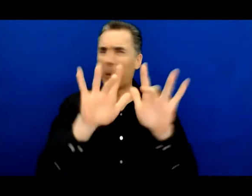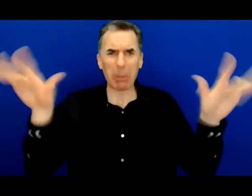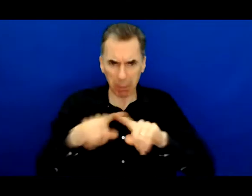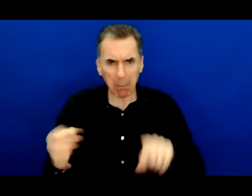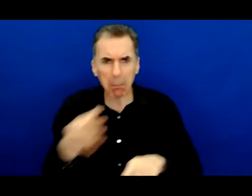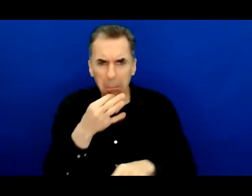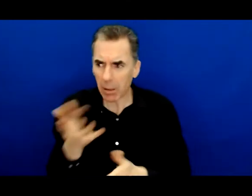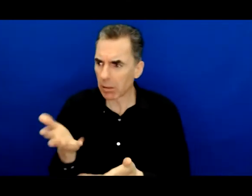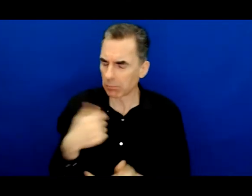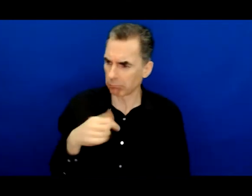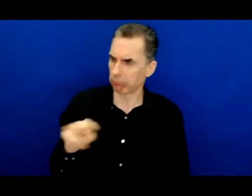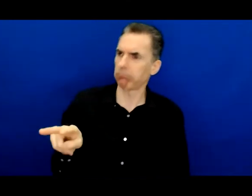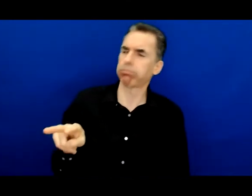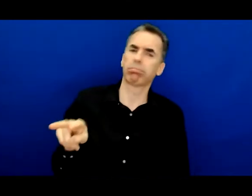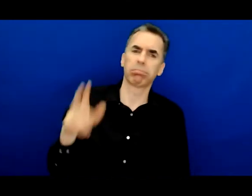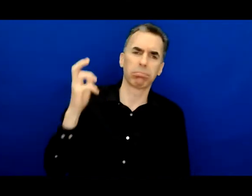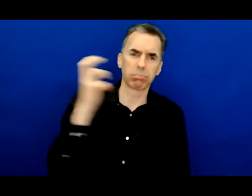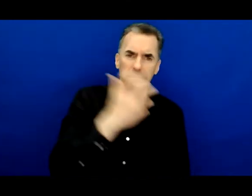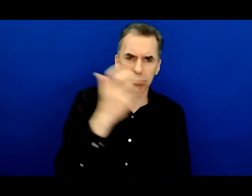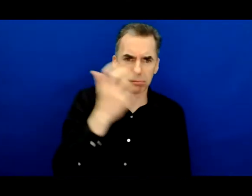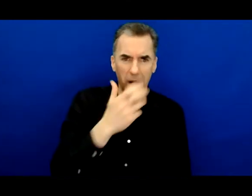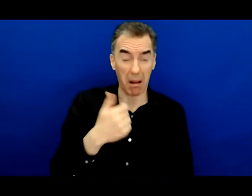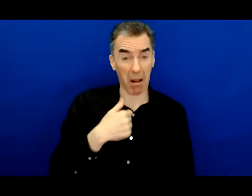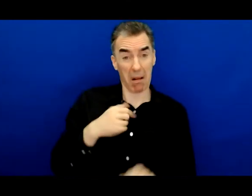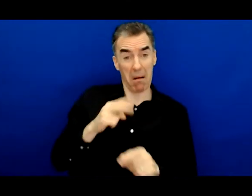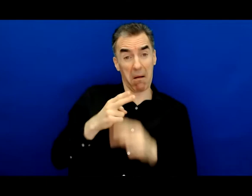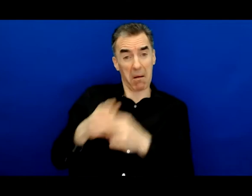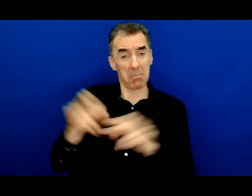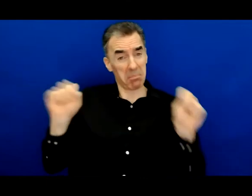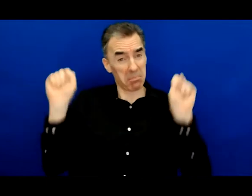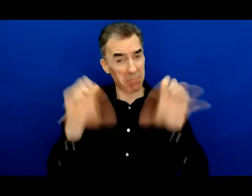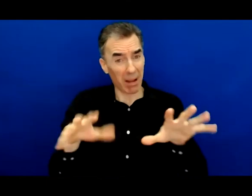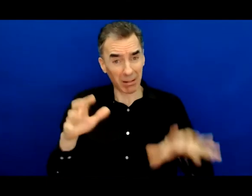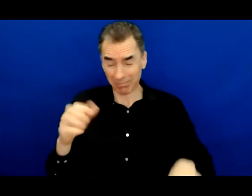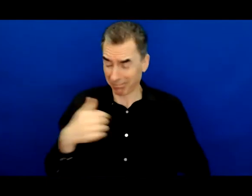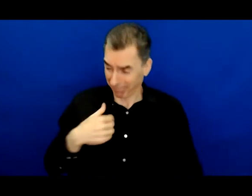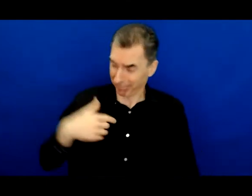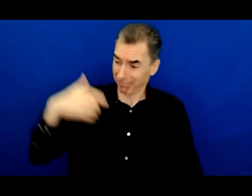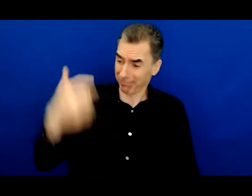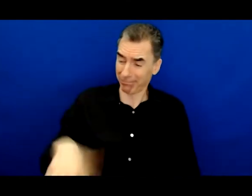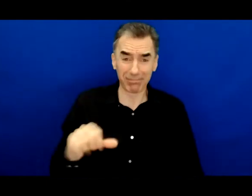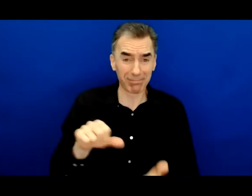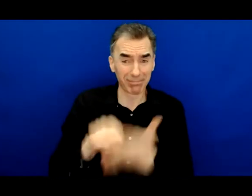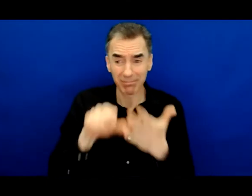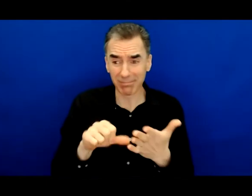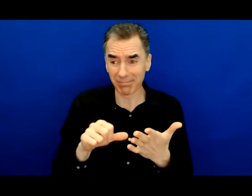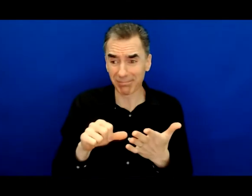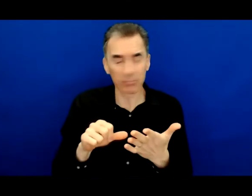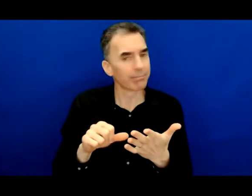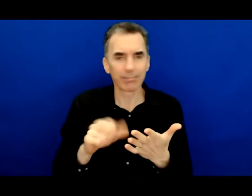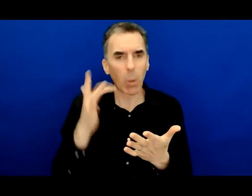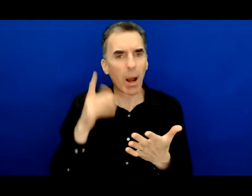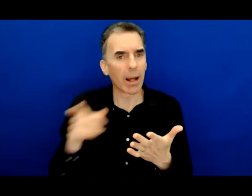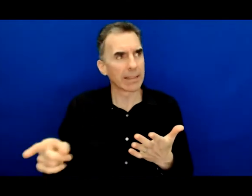I had just watched what felt like mysticism. Though I know it was an extraordinary display of hard won human ingenuity.